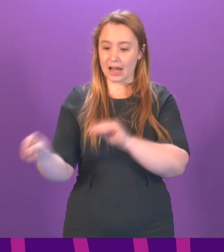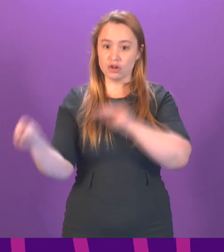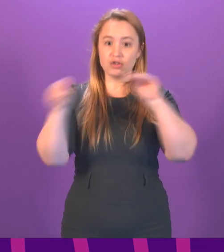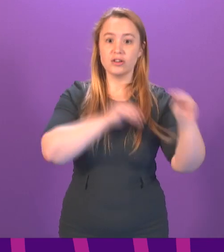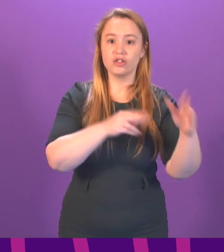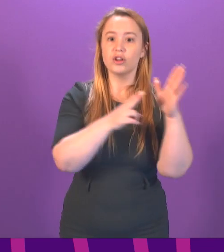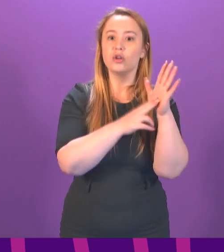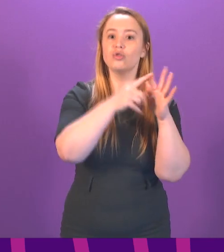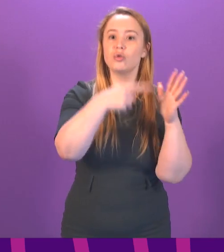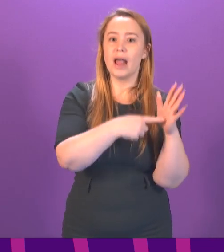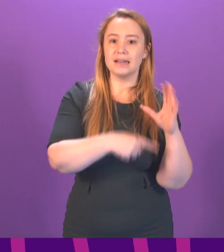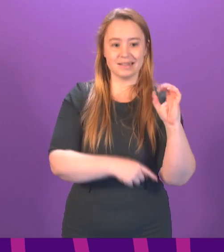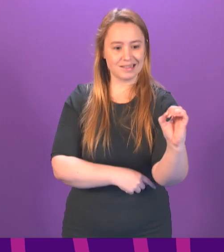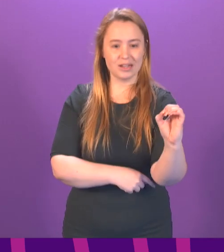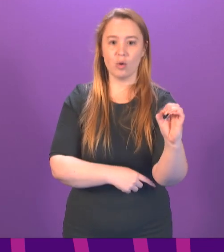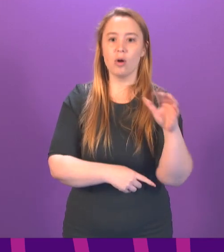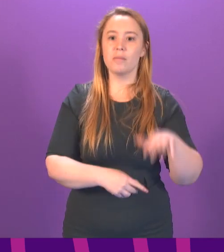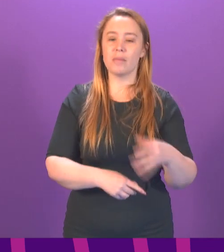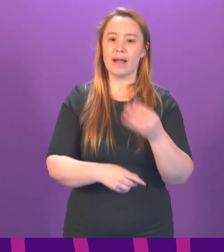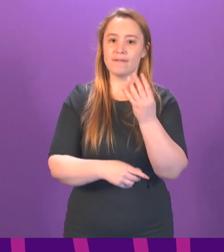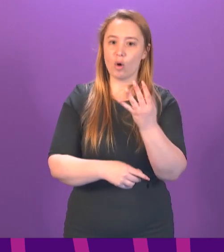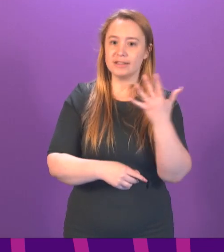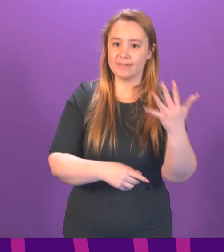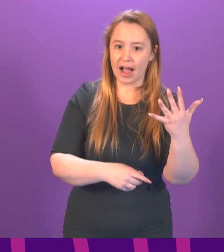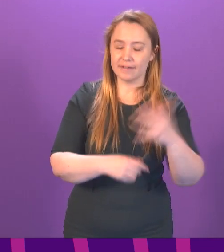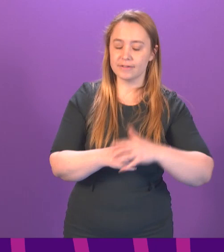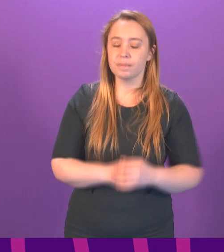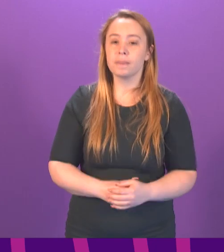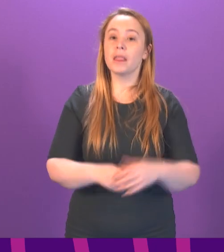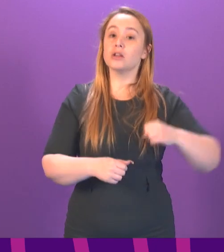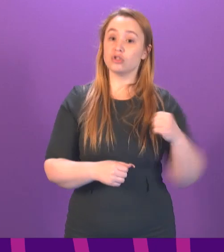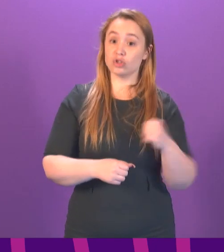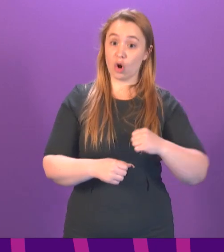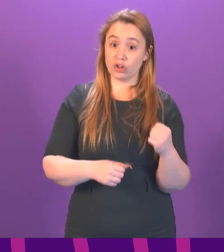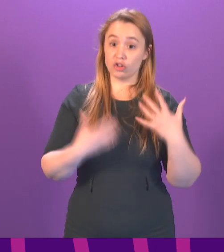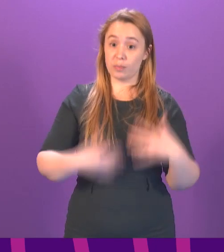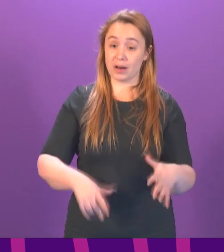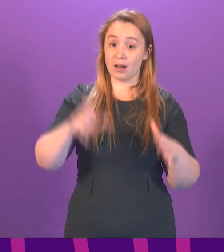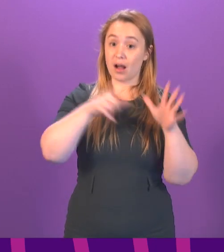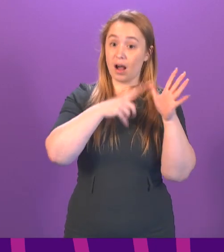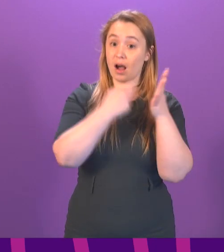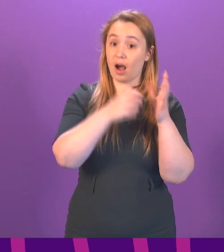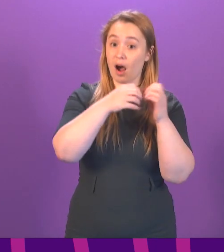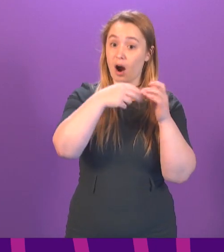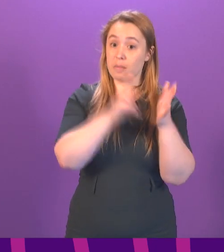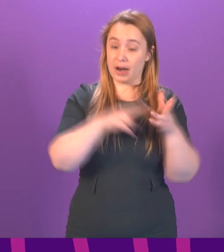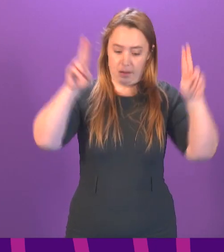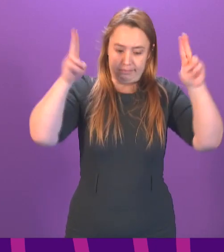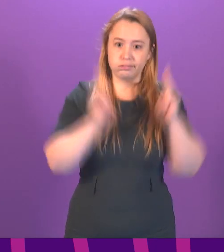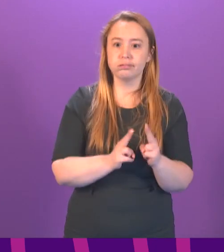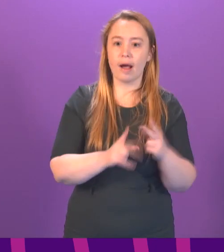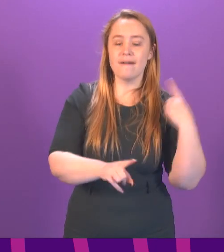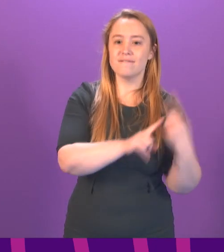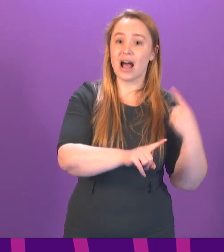2045. As the Climate Change Committee has noted, Scottish economy has decarbonised more quickly than the rest of the UK and